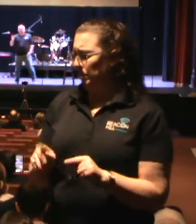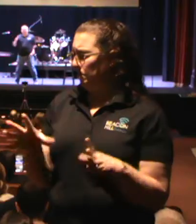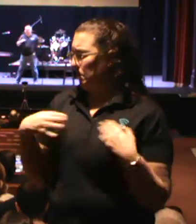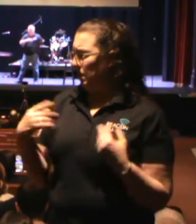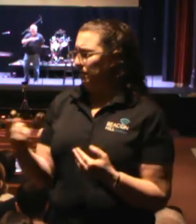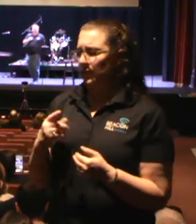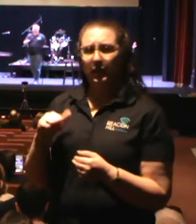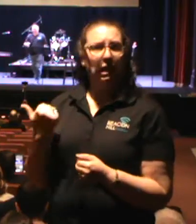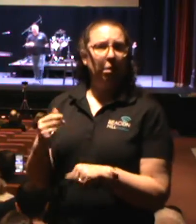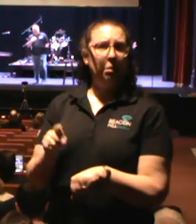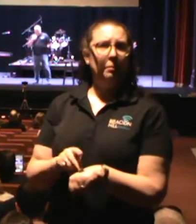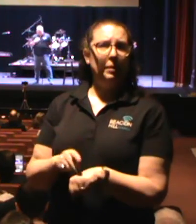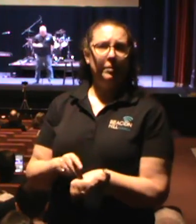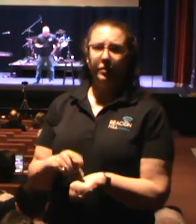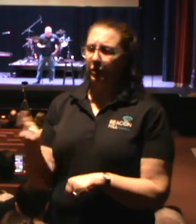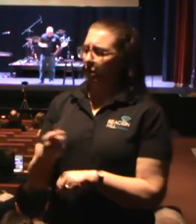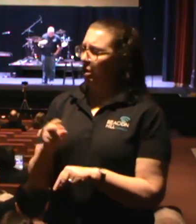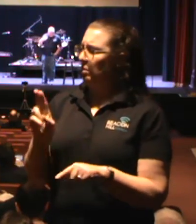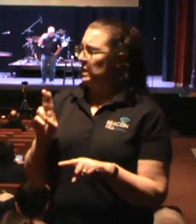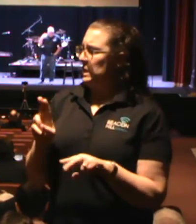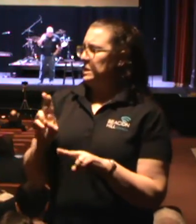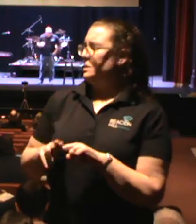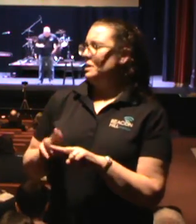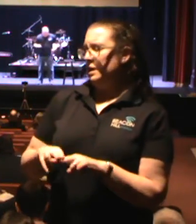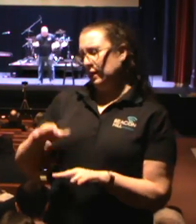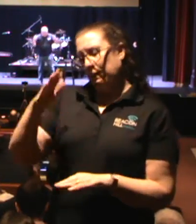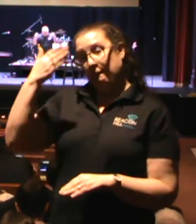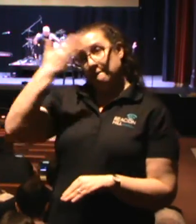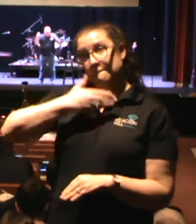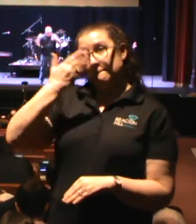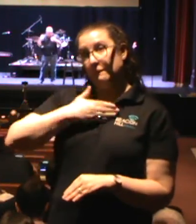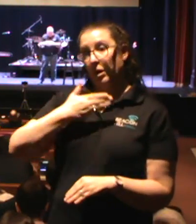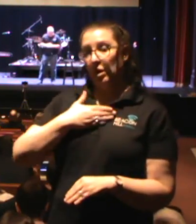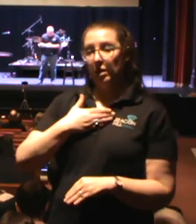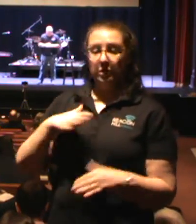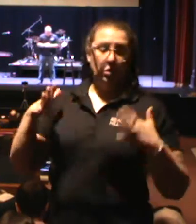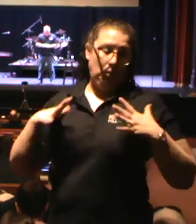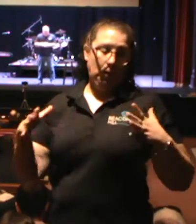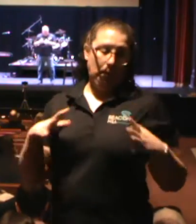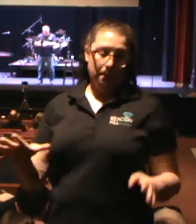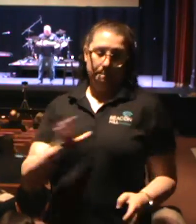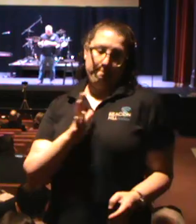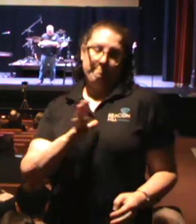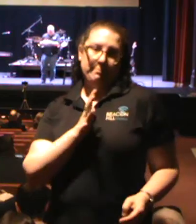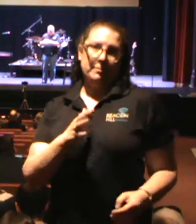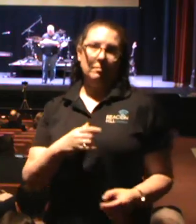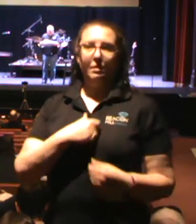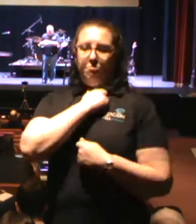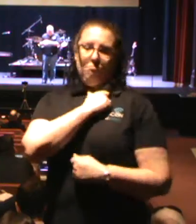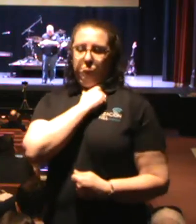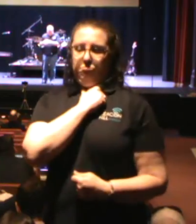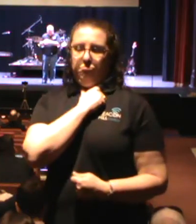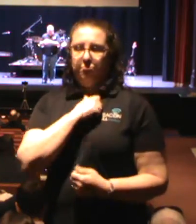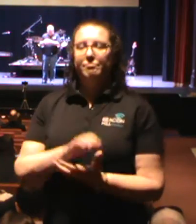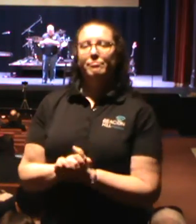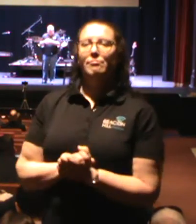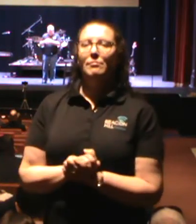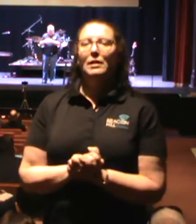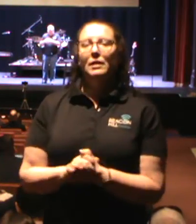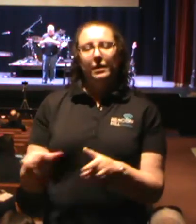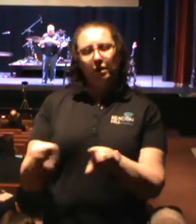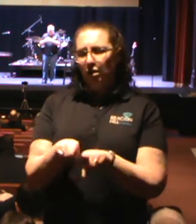out communion. They were on the front row. They were dressed nicely in ties, right? And so this is what I see. And then I actually had a,